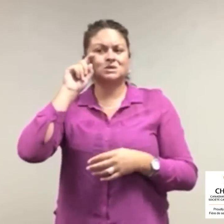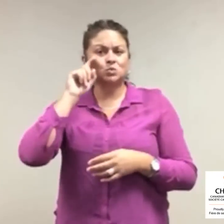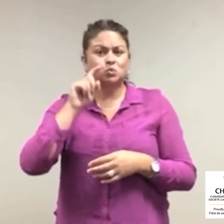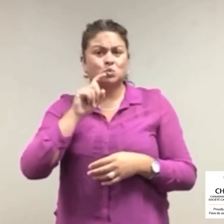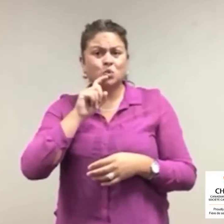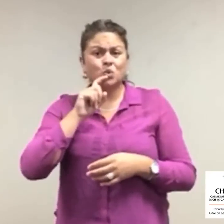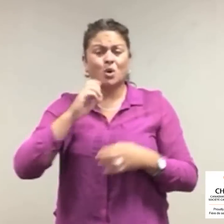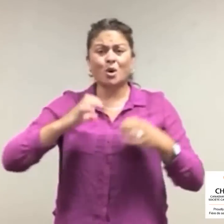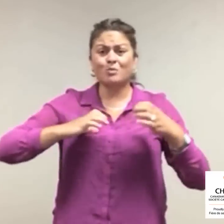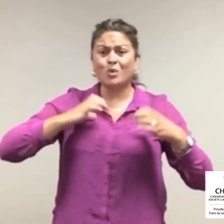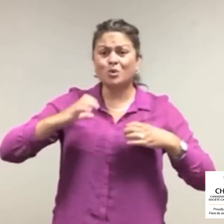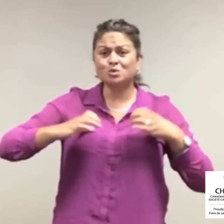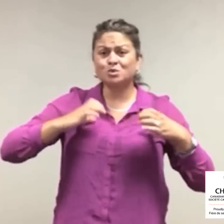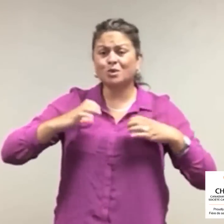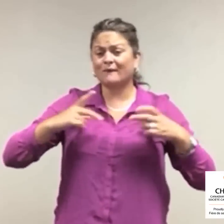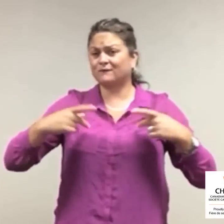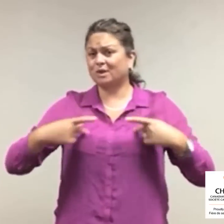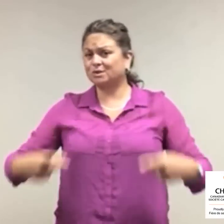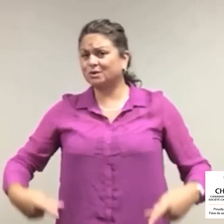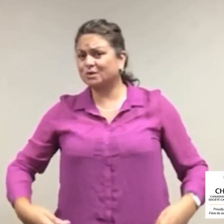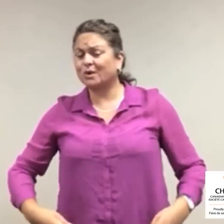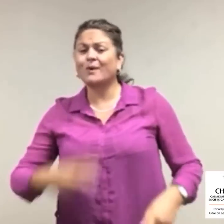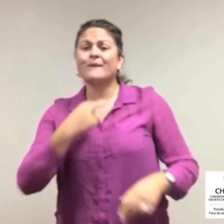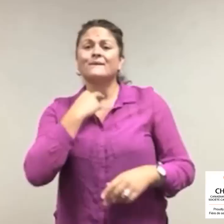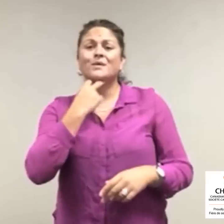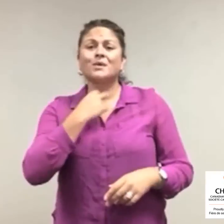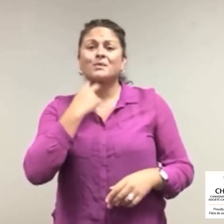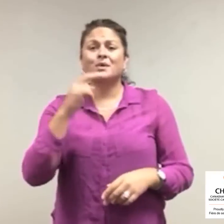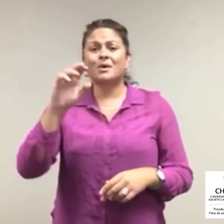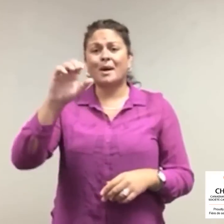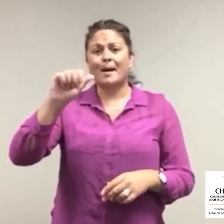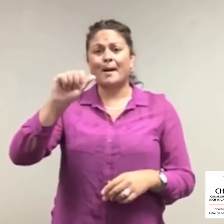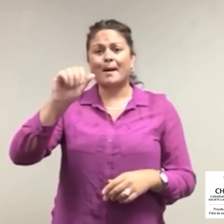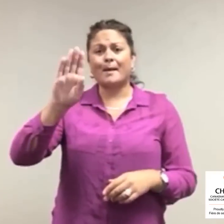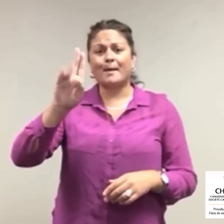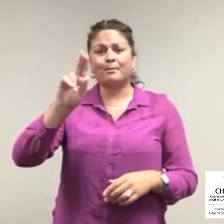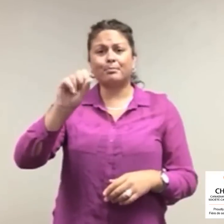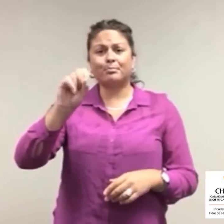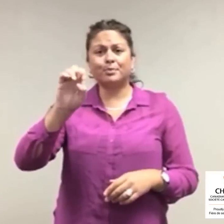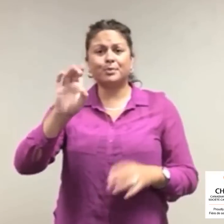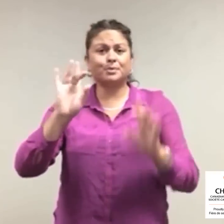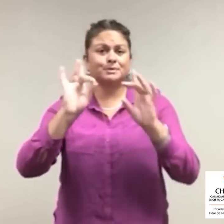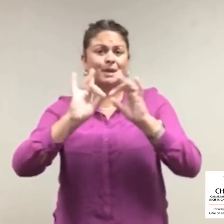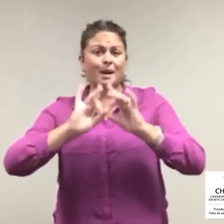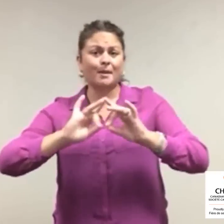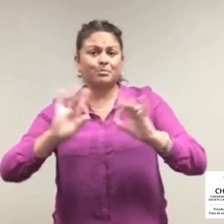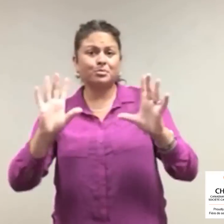That claims sexual, emotional, physical, and verbal abuses.